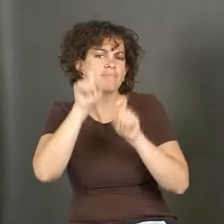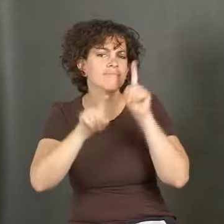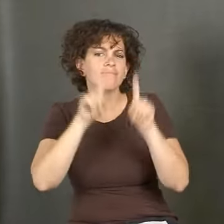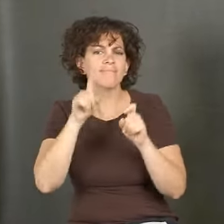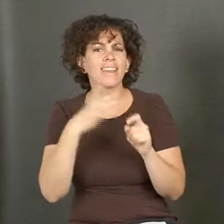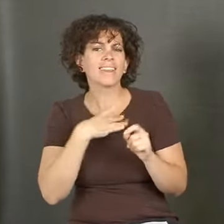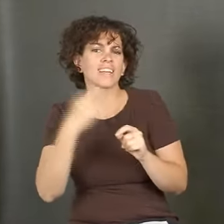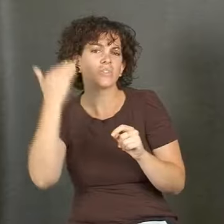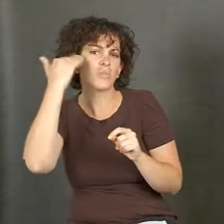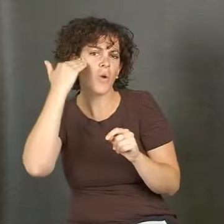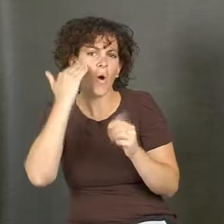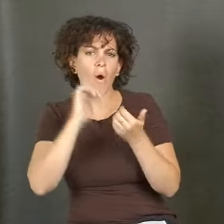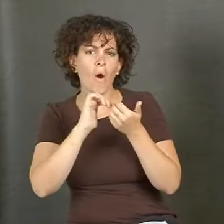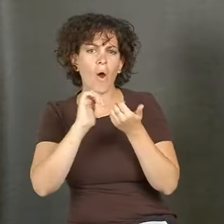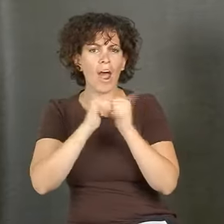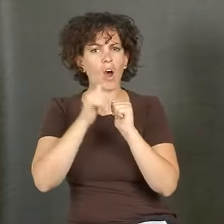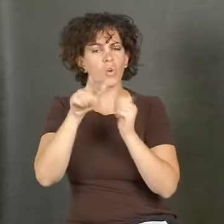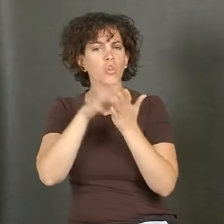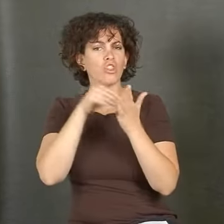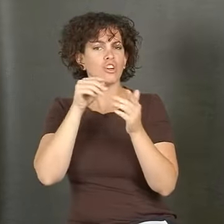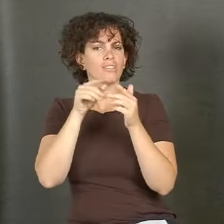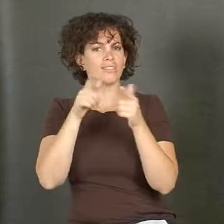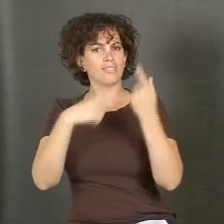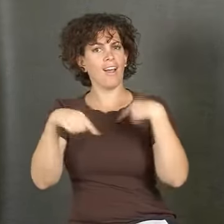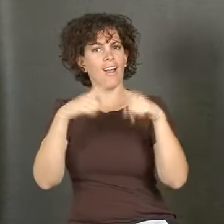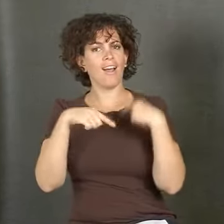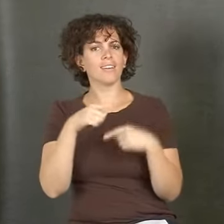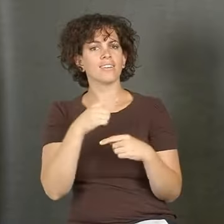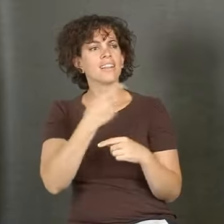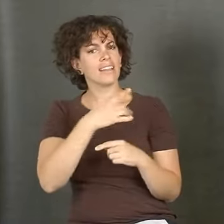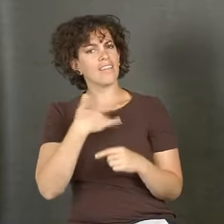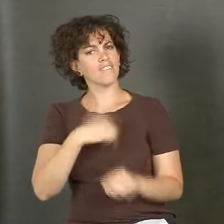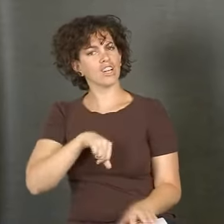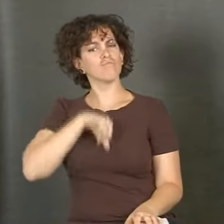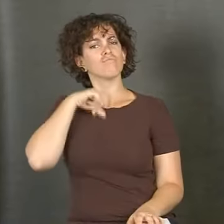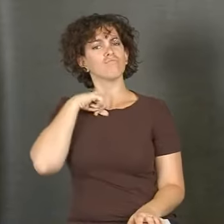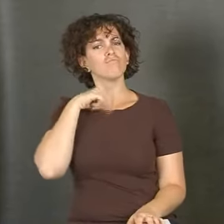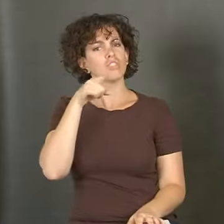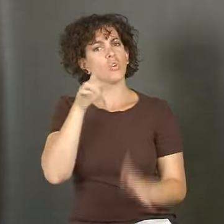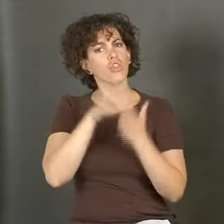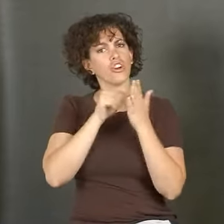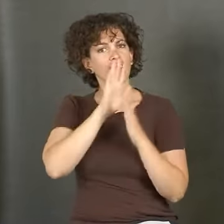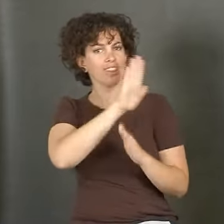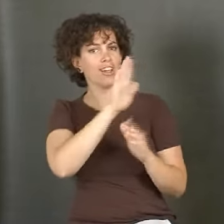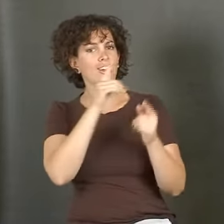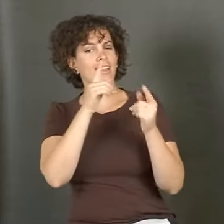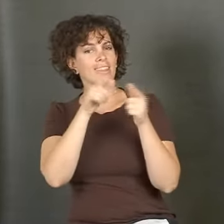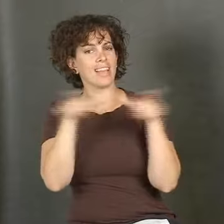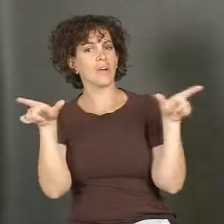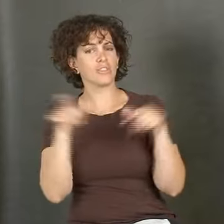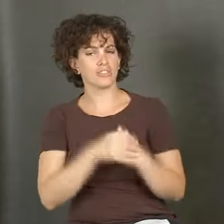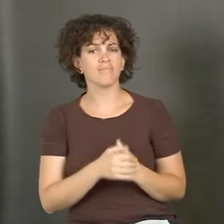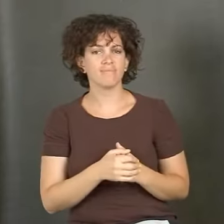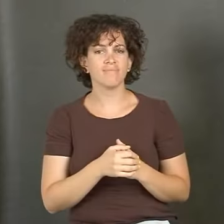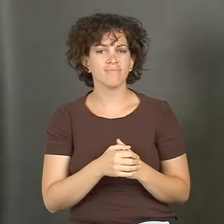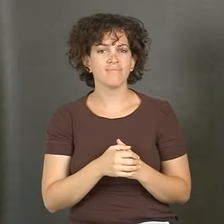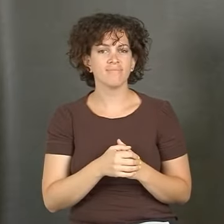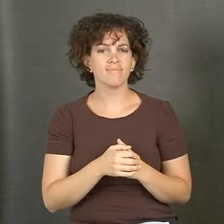A deaf person might ask you a number of different questions because they want to know how you learned to sign because they